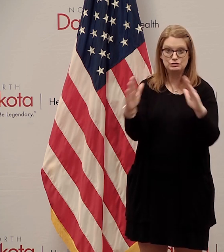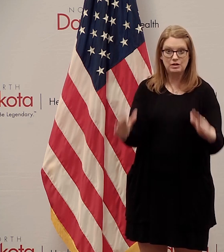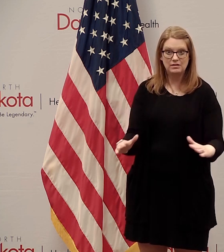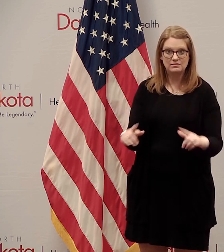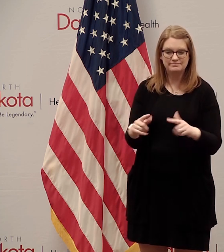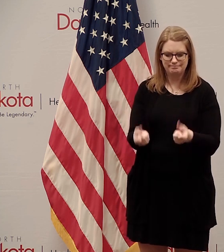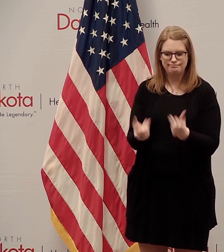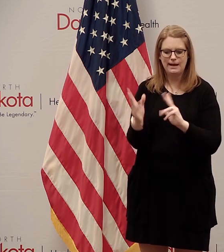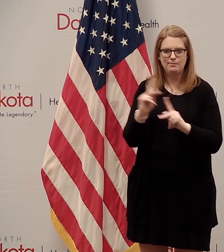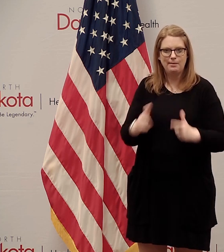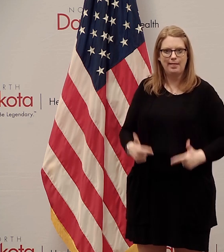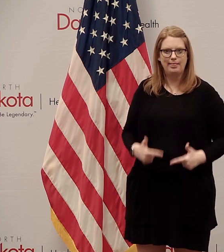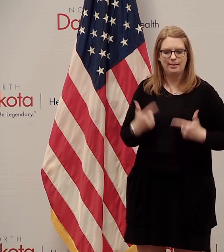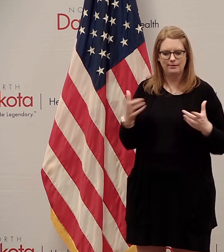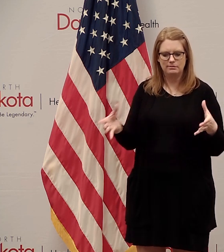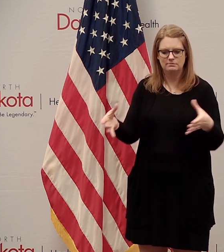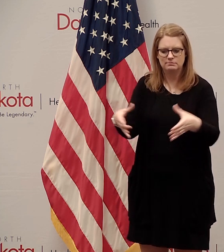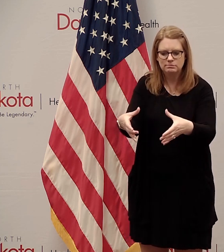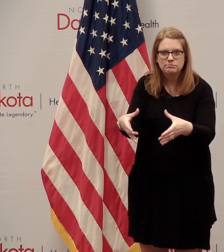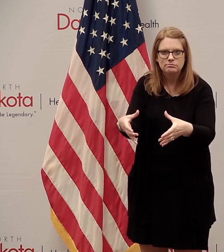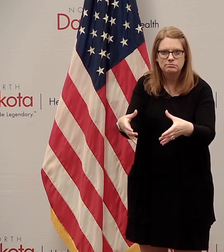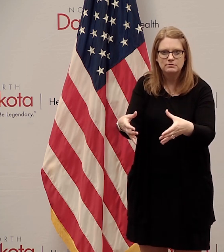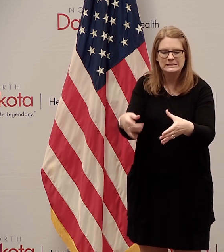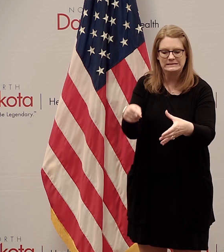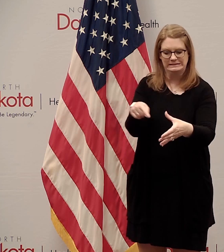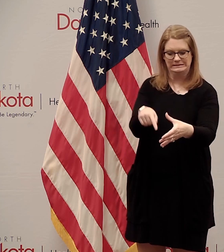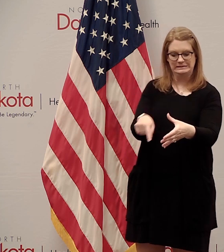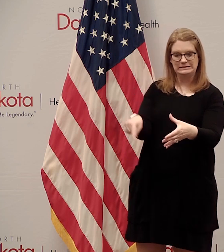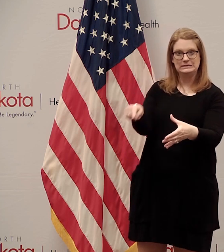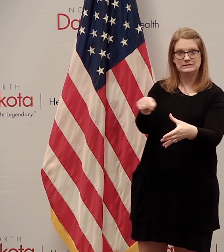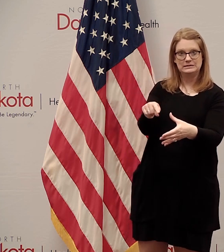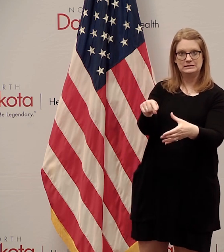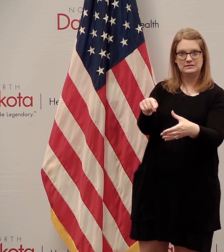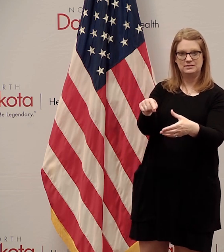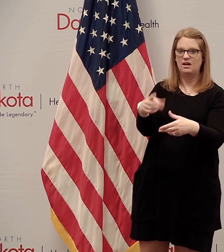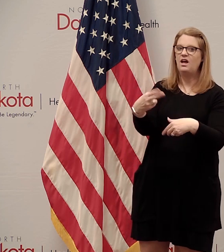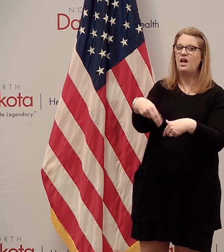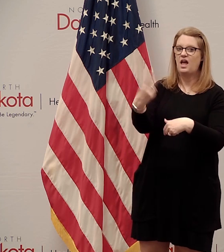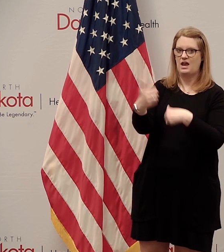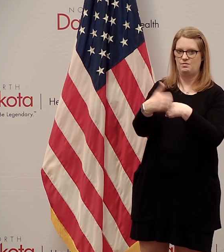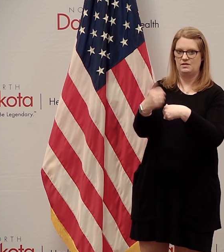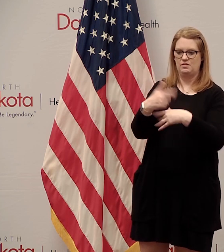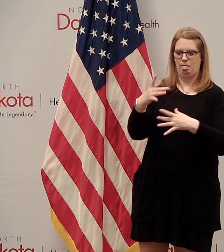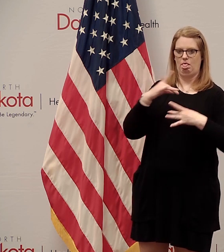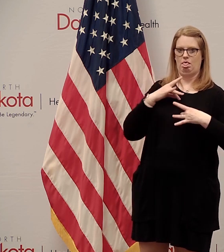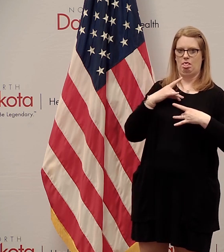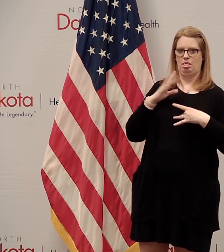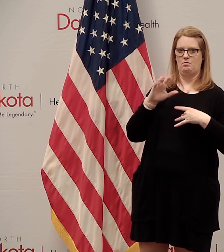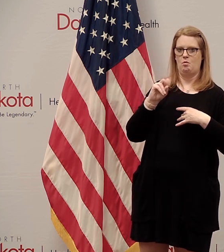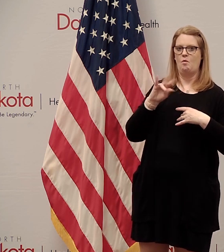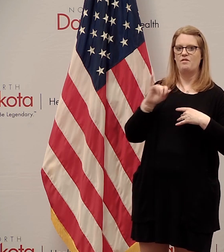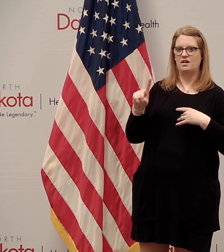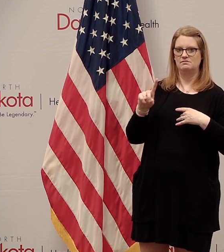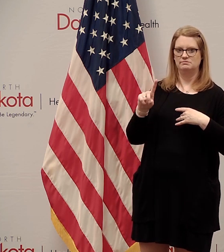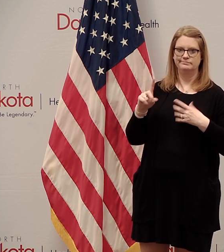And so they are at a higher risk for contracting COVID just by their